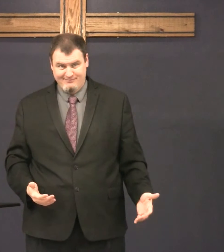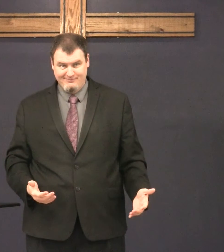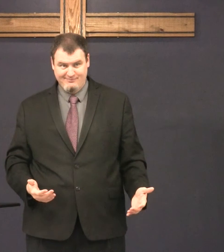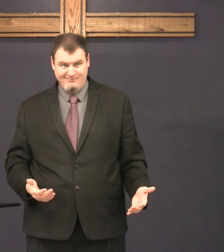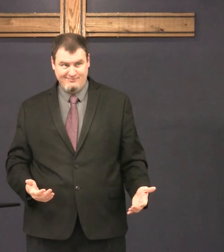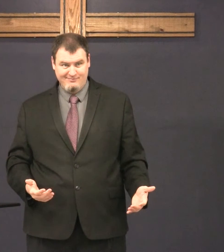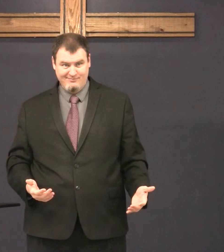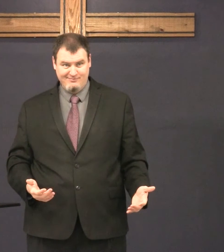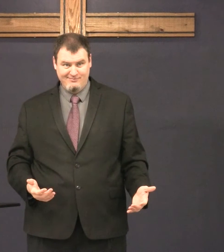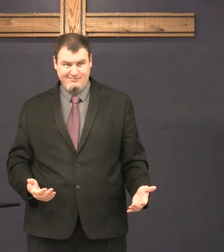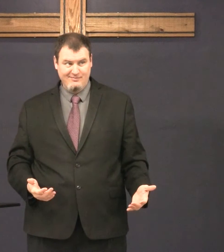anything.